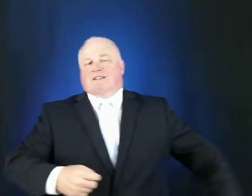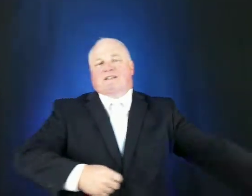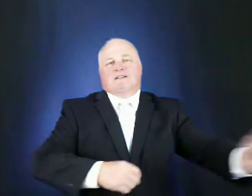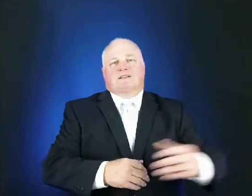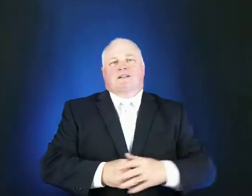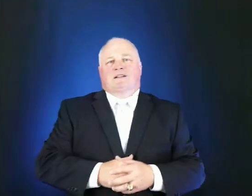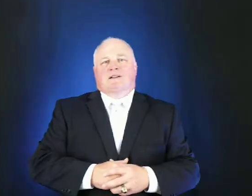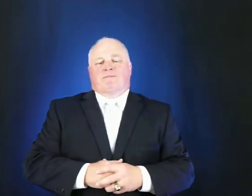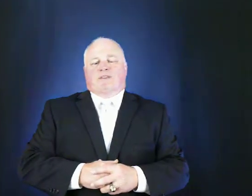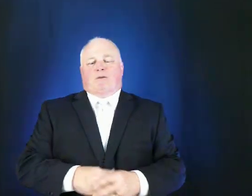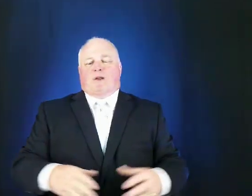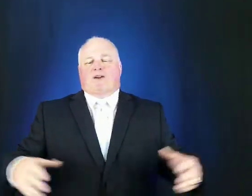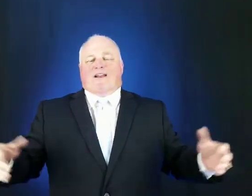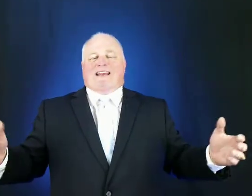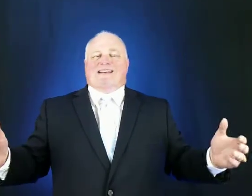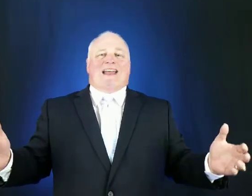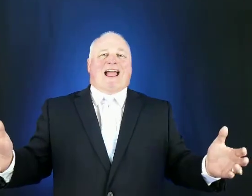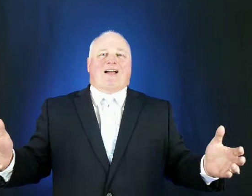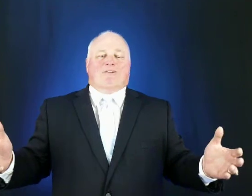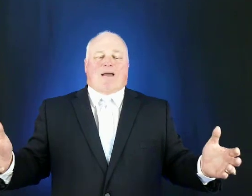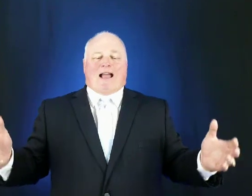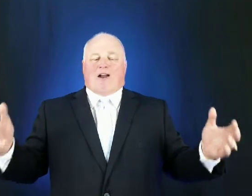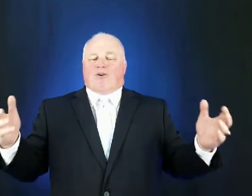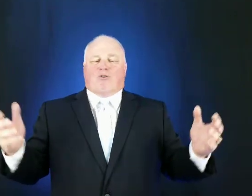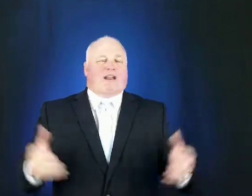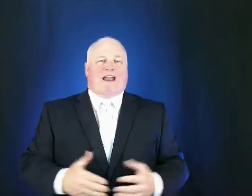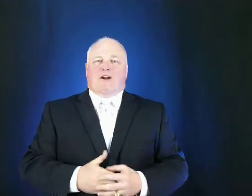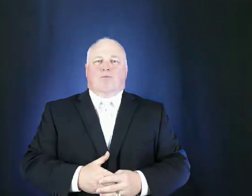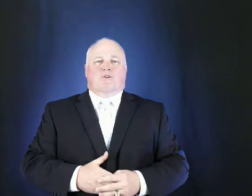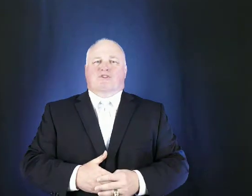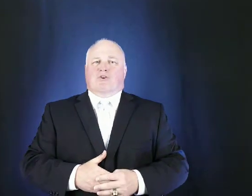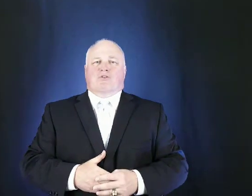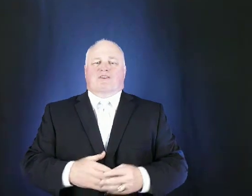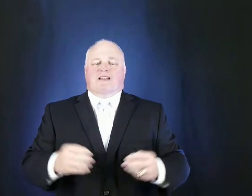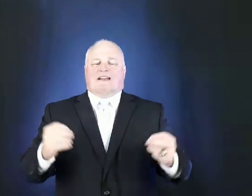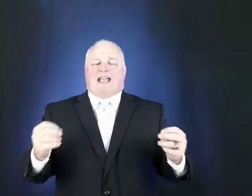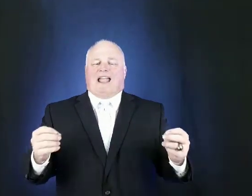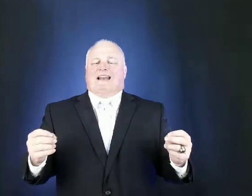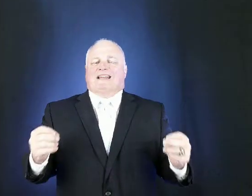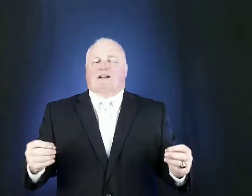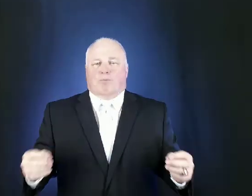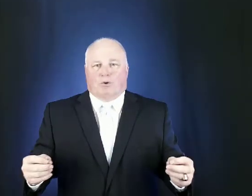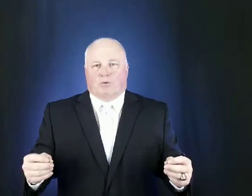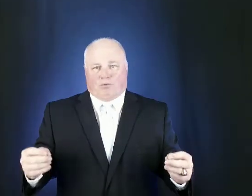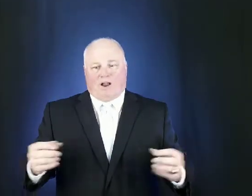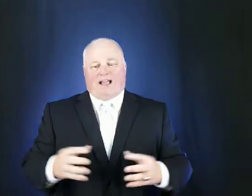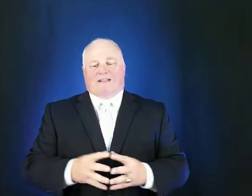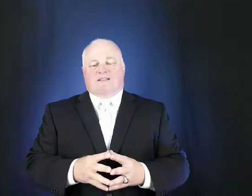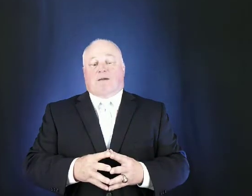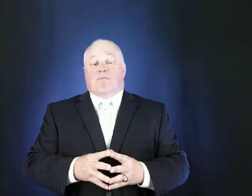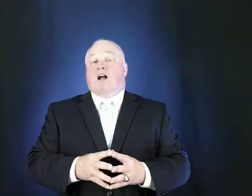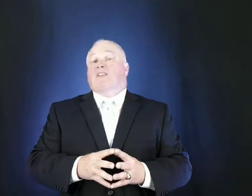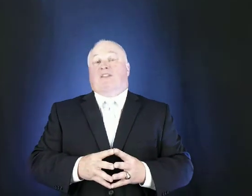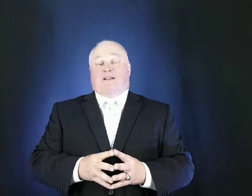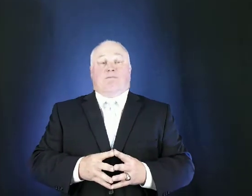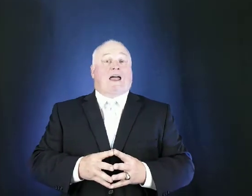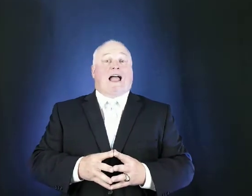that we are endowed by our creator with certain inalienable rights among them like